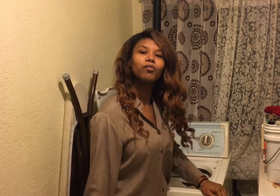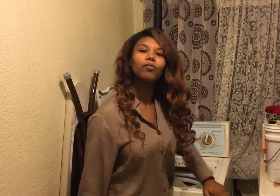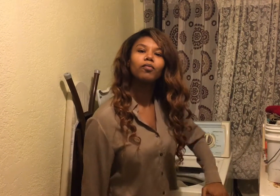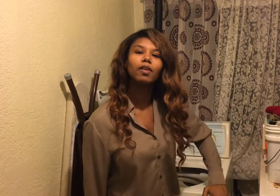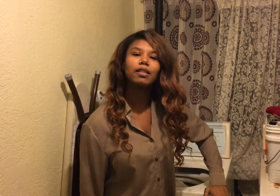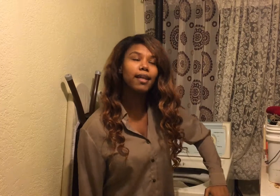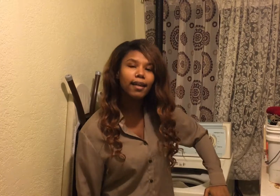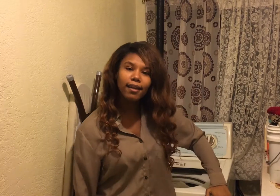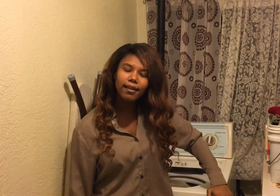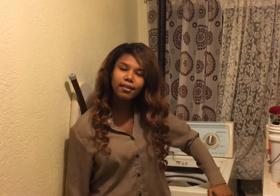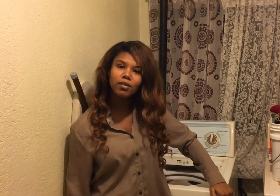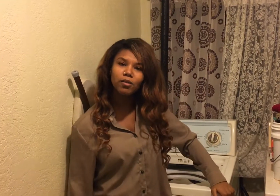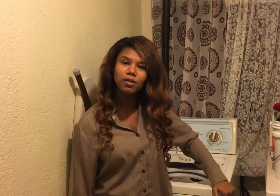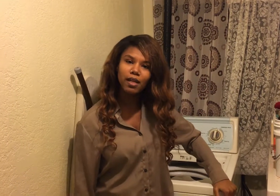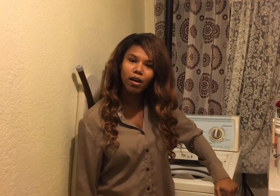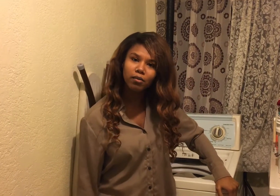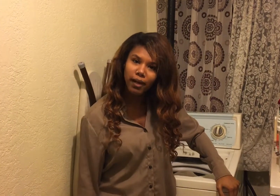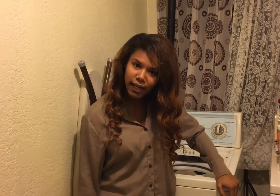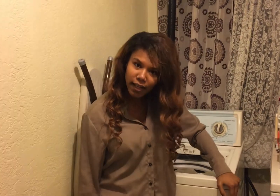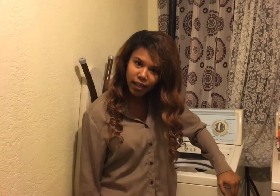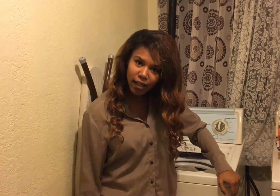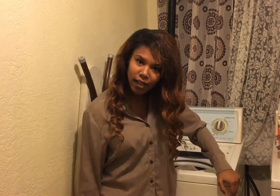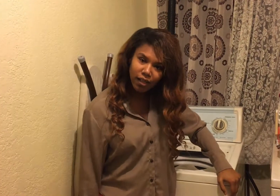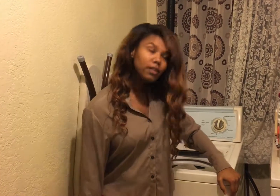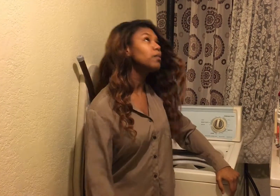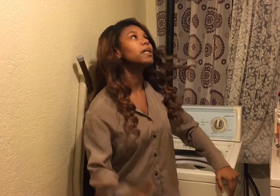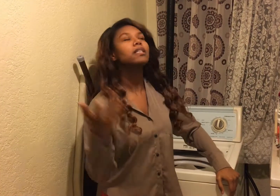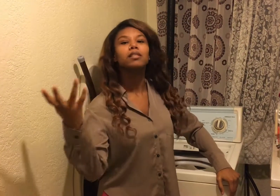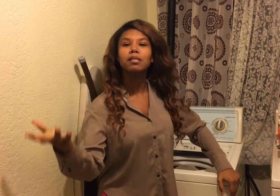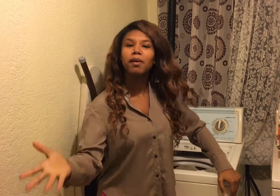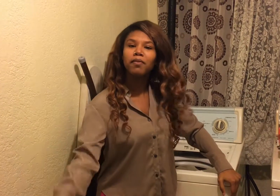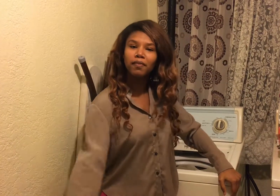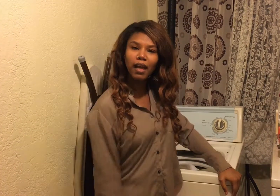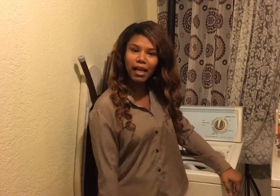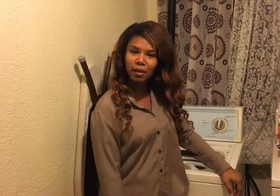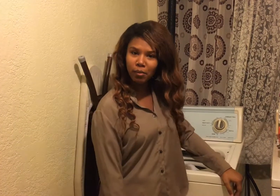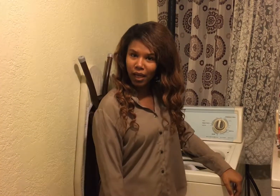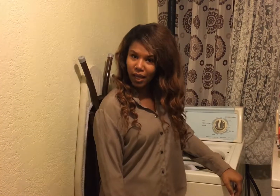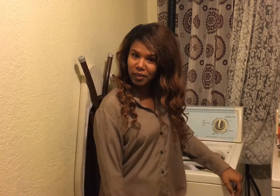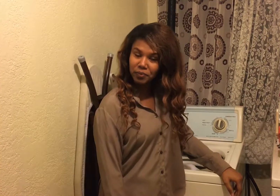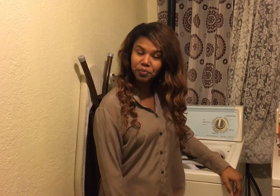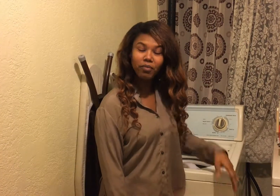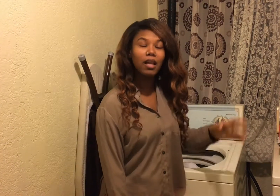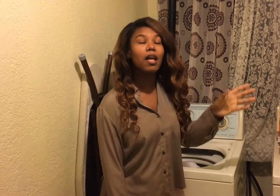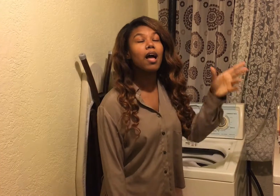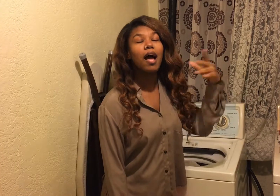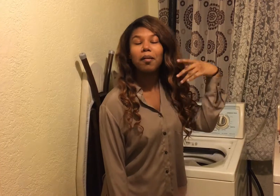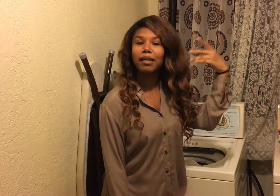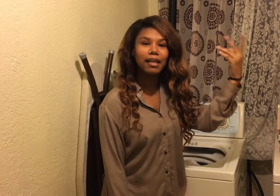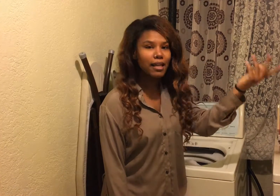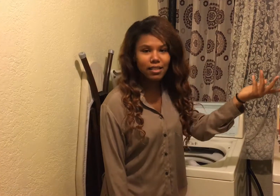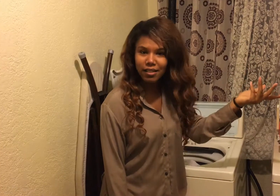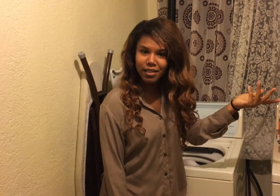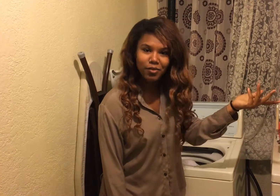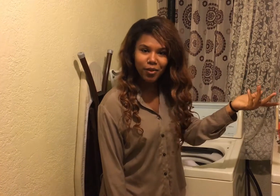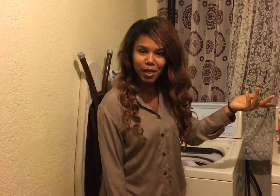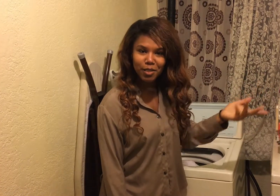dang it it's Tuesday already the weeks just be flying by I'm guessing it's phrased